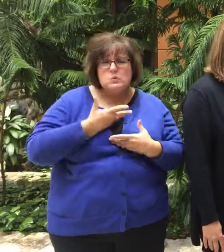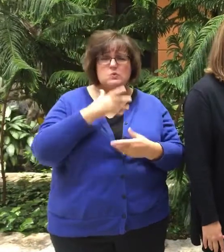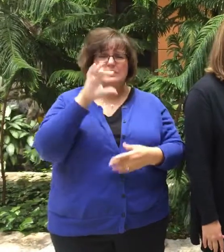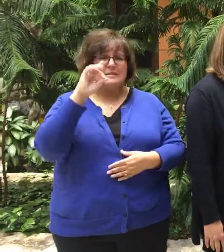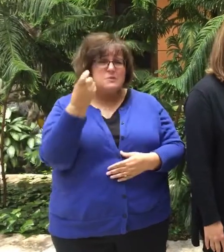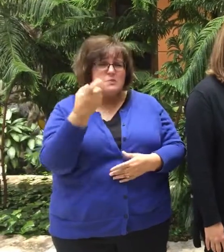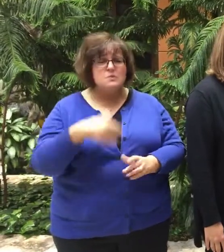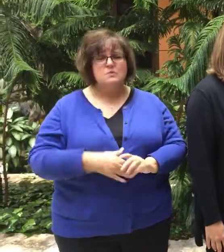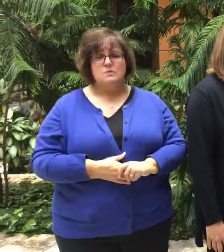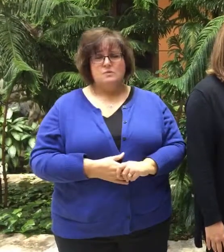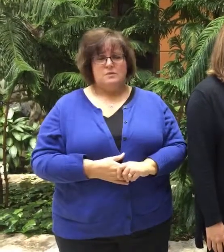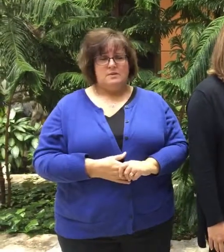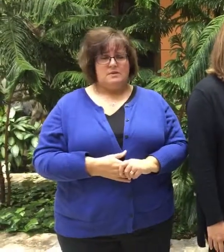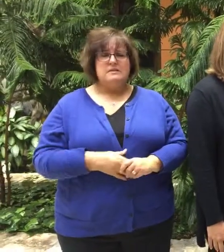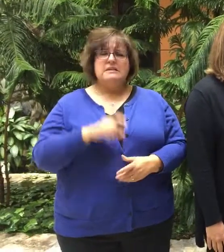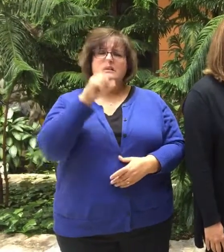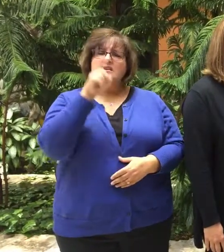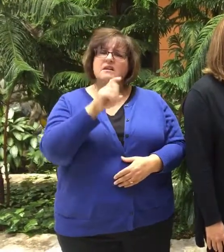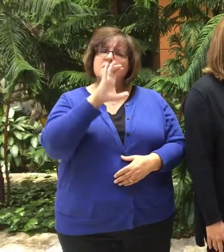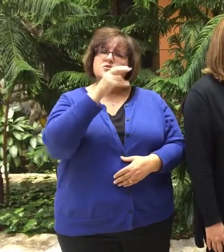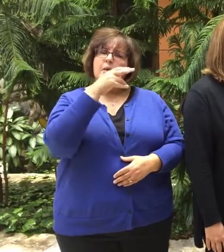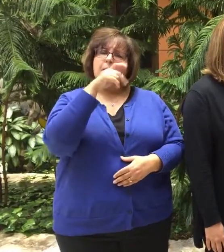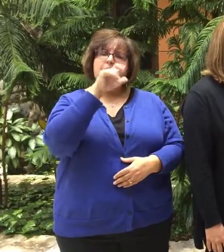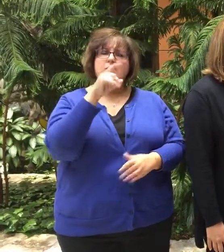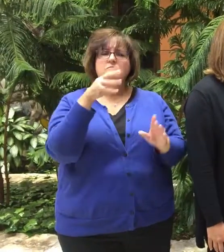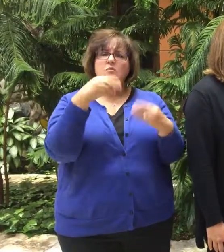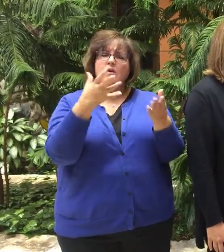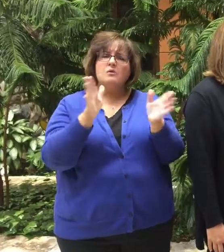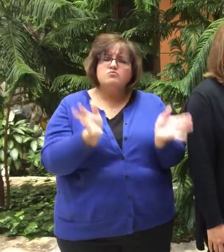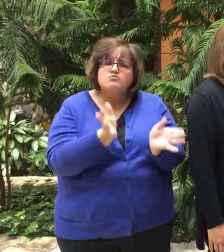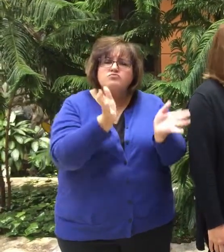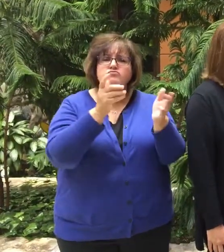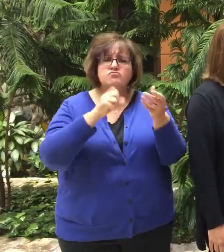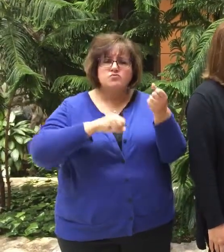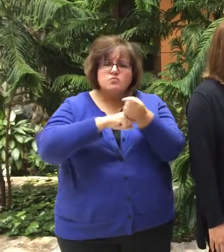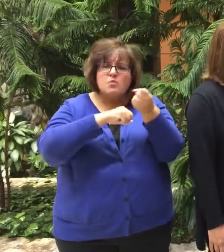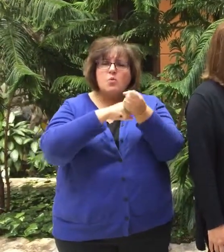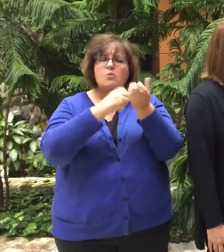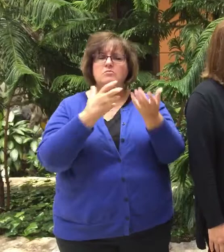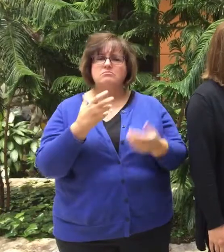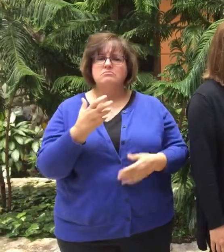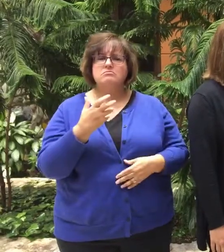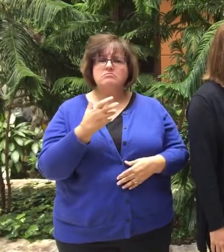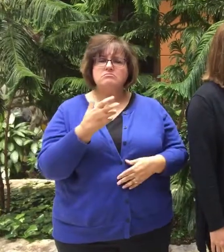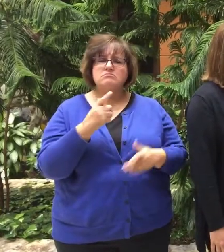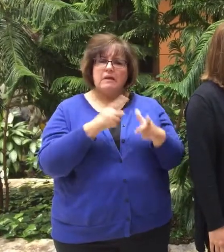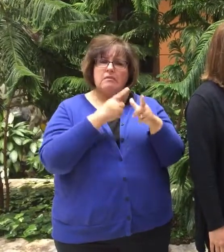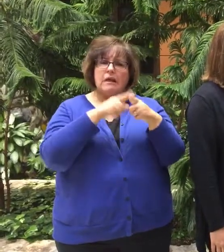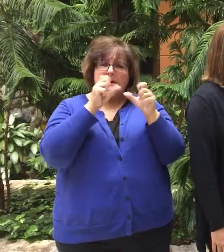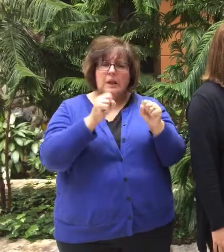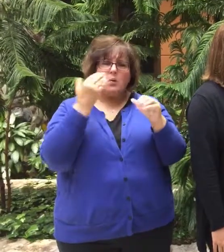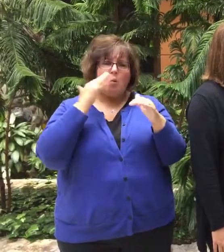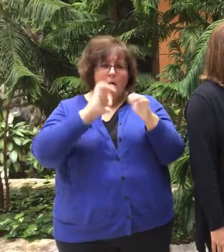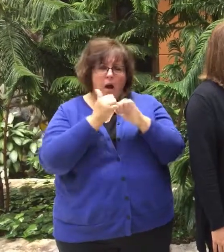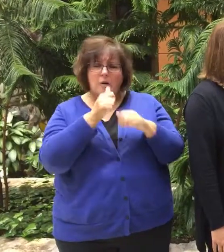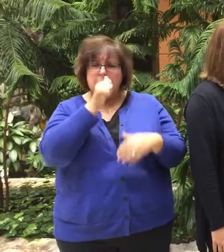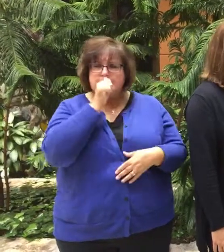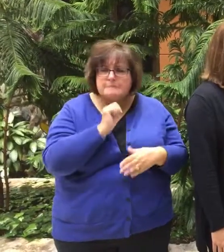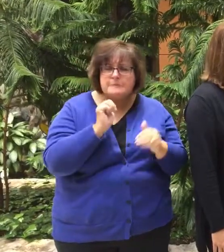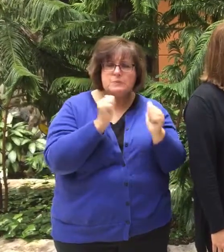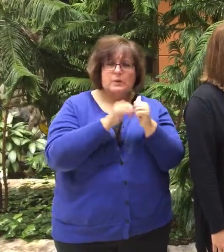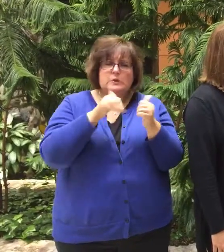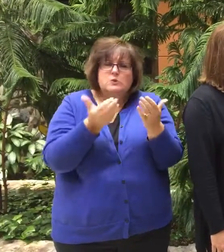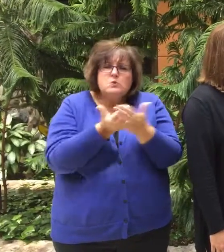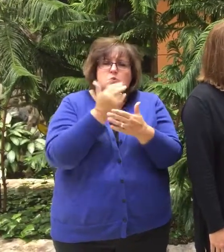some bad news and they need the chaplain to provide encouragement and support so that they can cope with this new